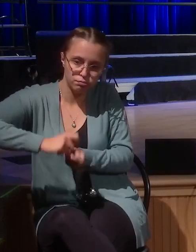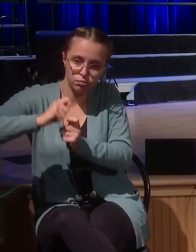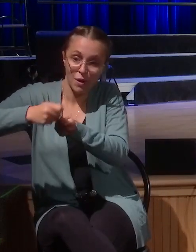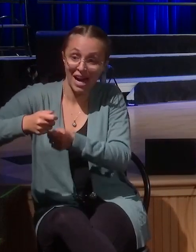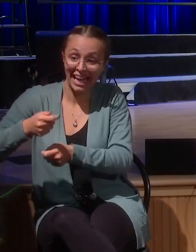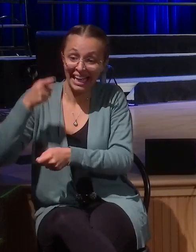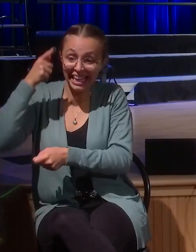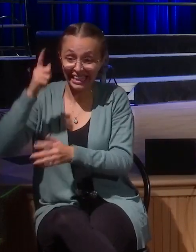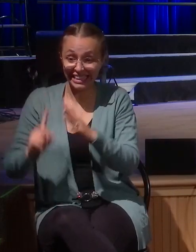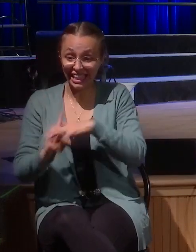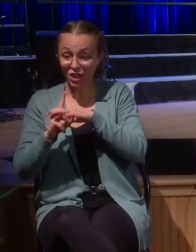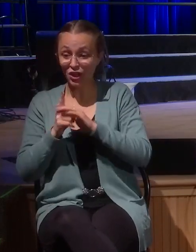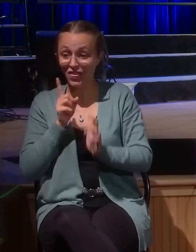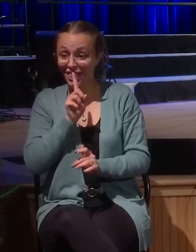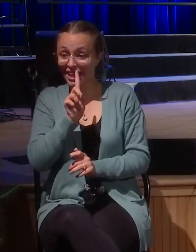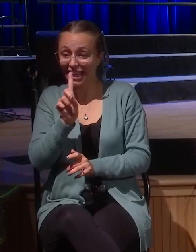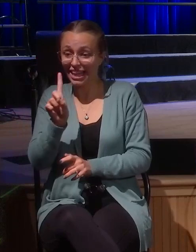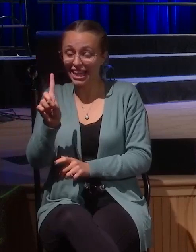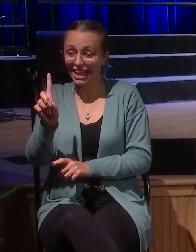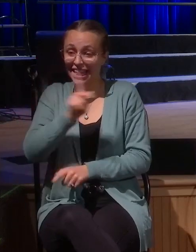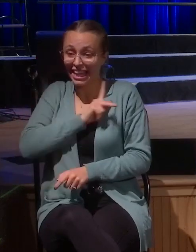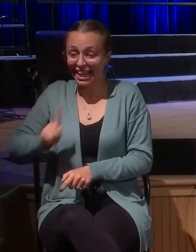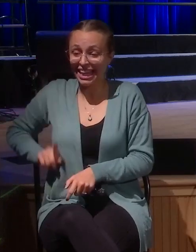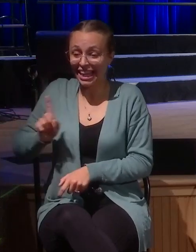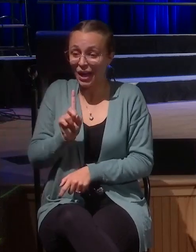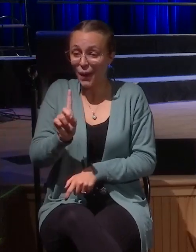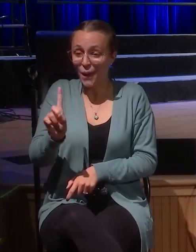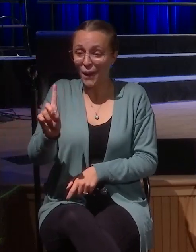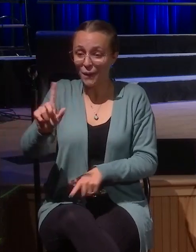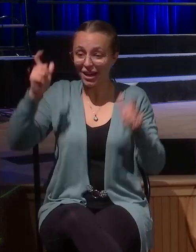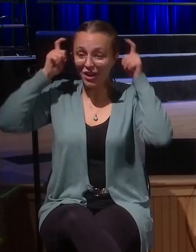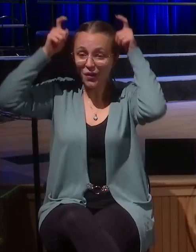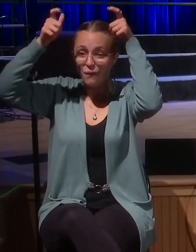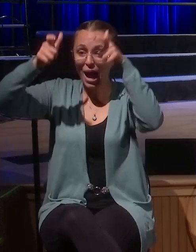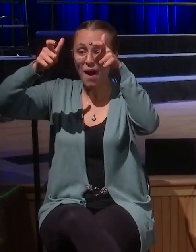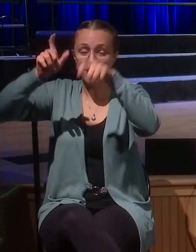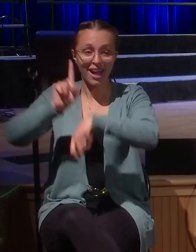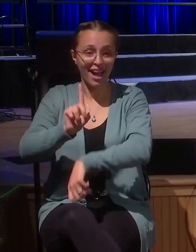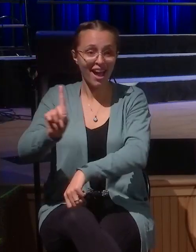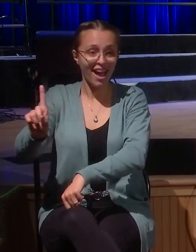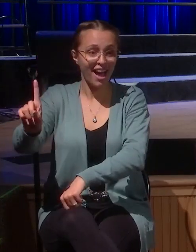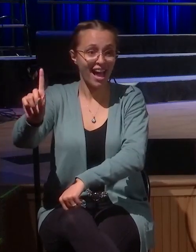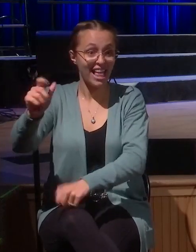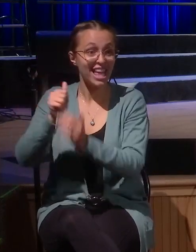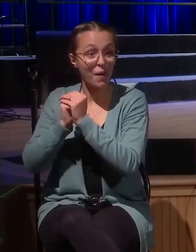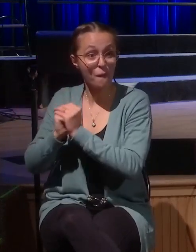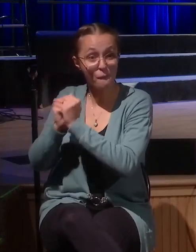now. All those people came and they worshiped God on the side of the streets from afar.